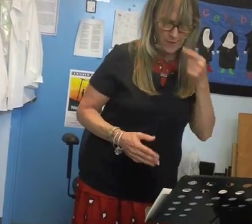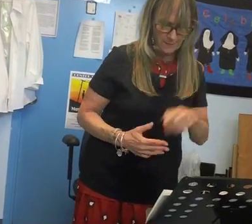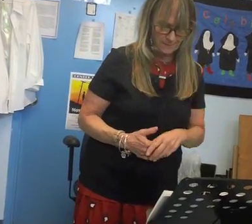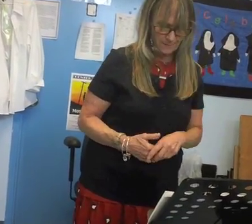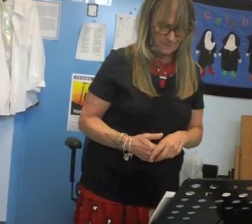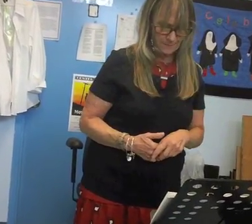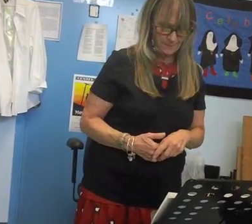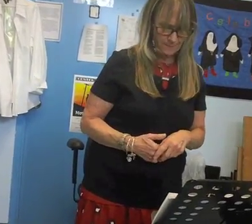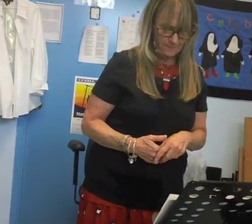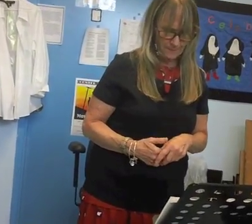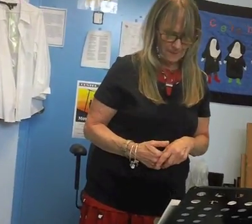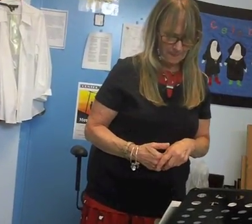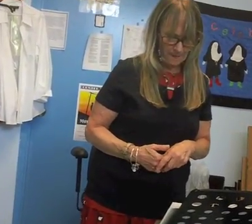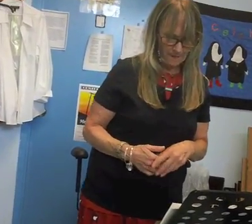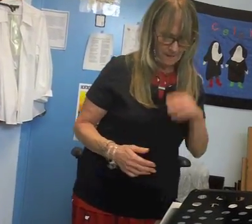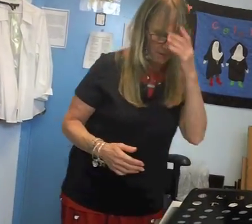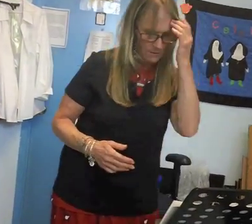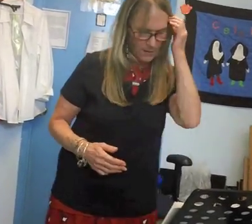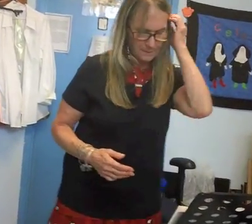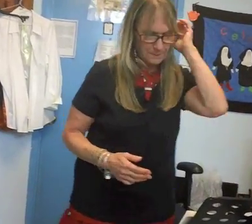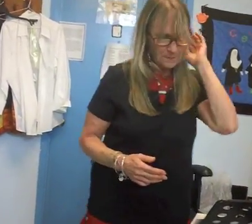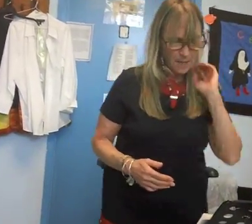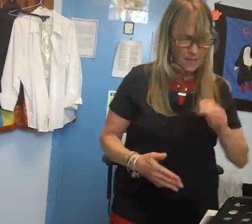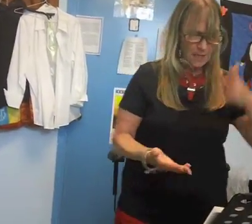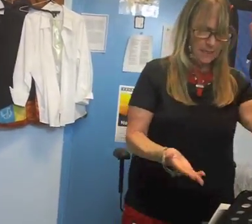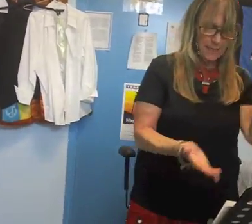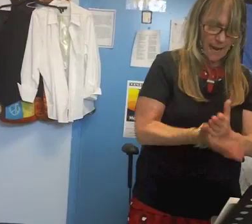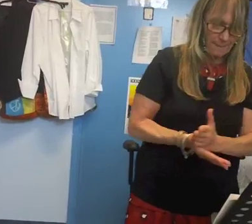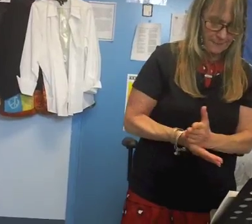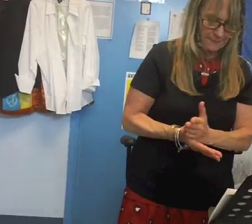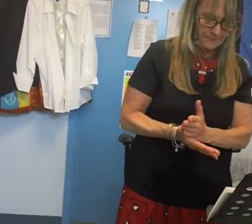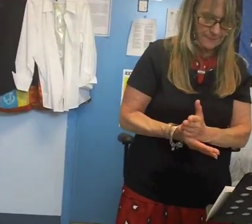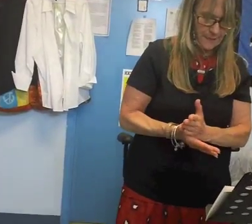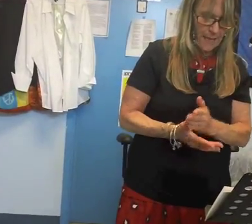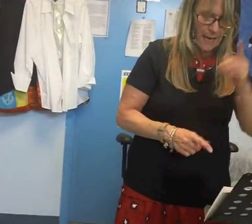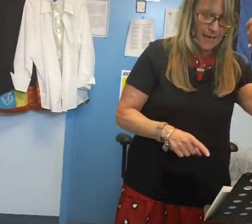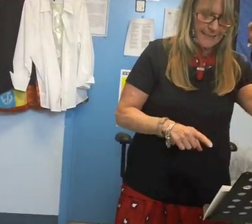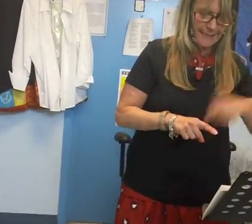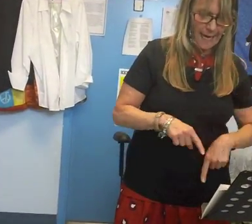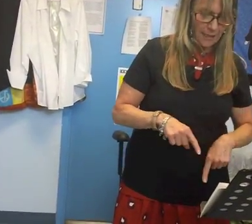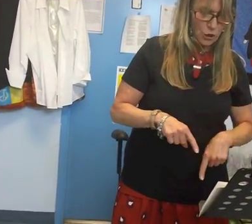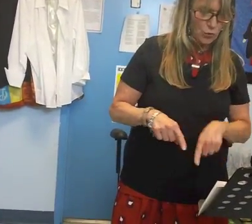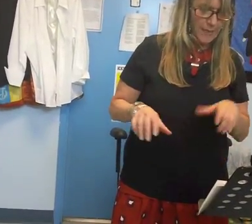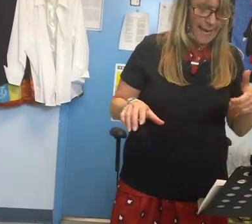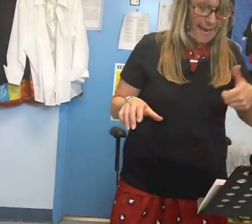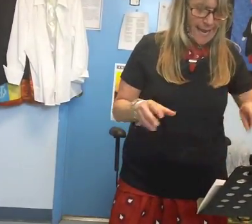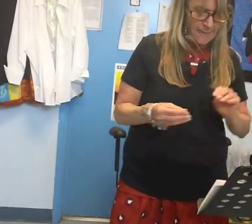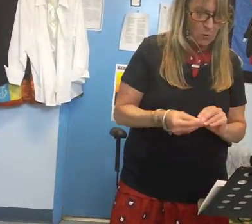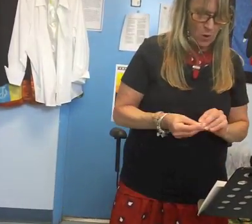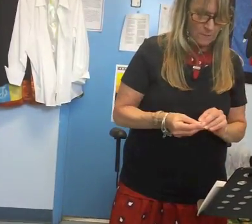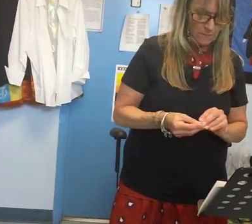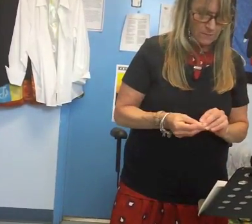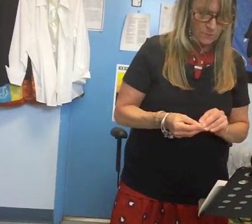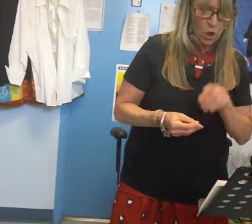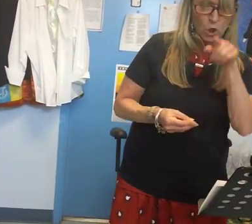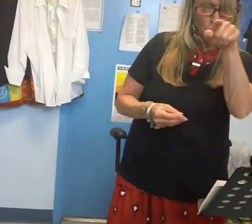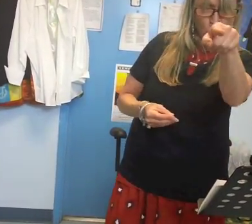we're gonna just repeat that do that again stop it stop it I cannot do it anymore you